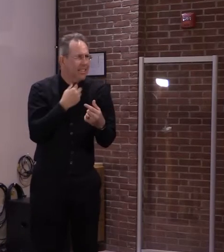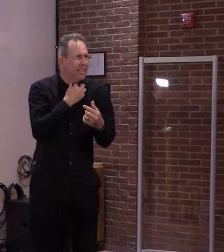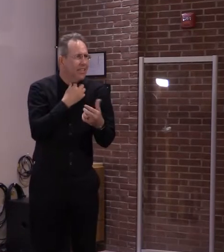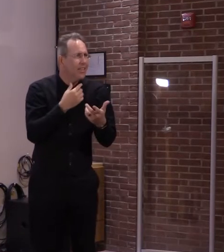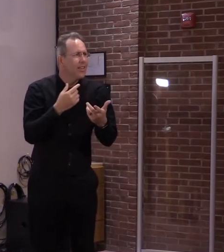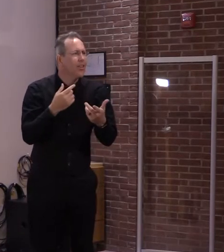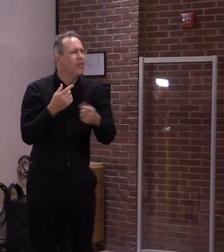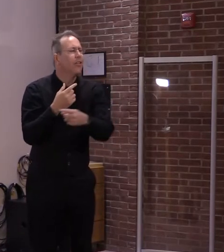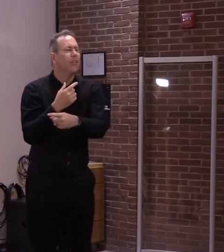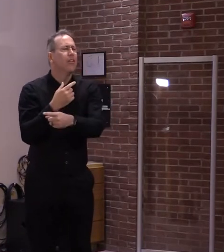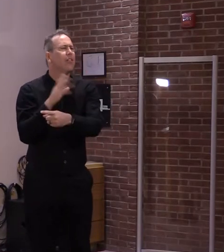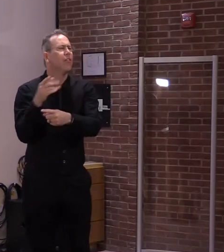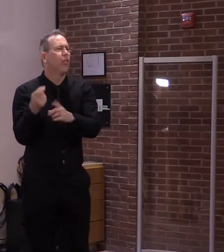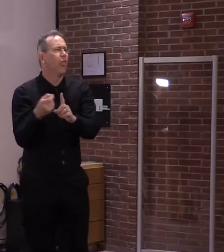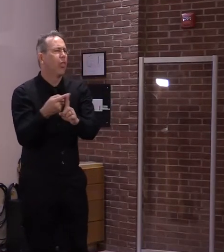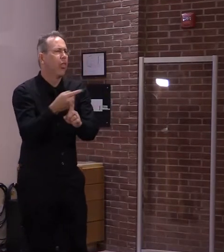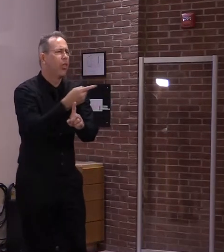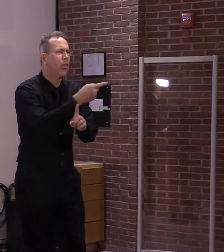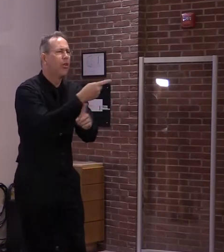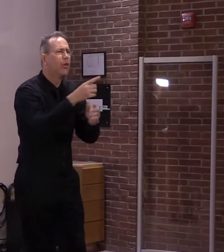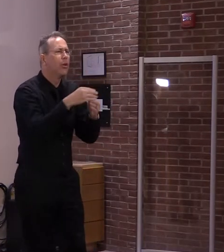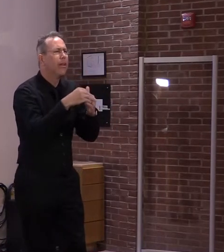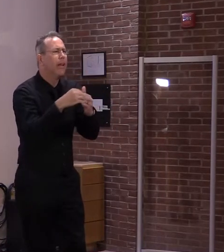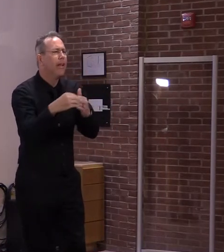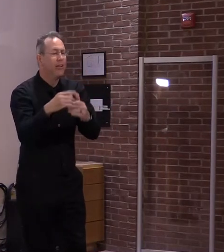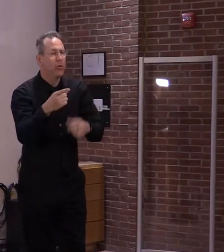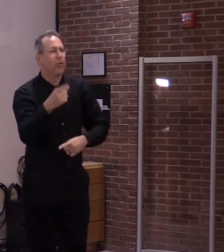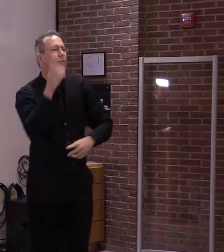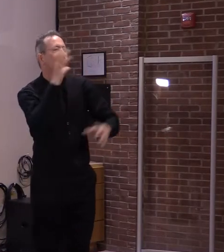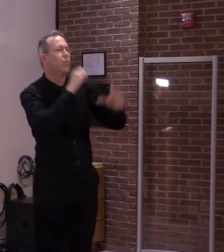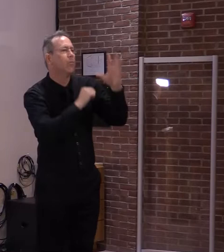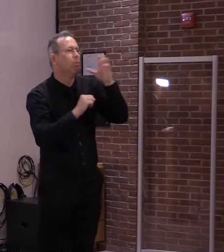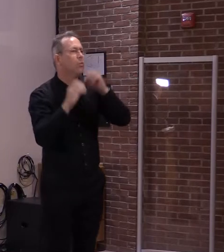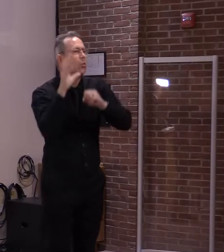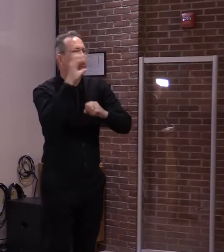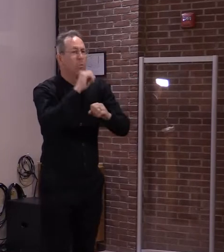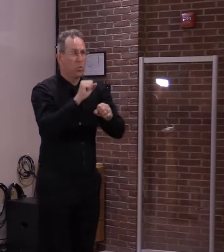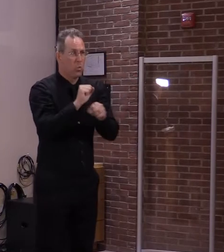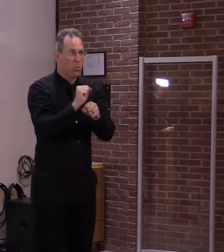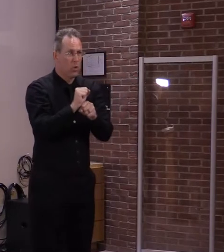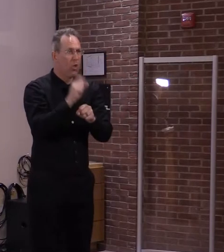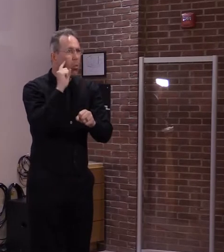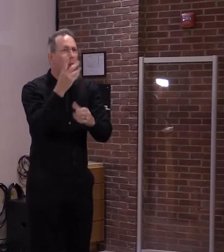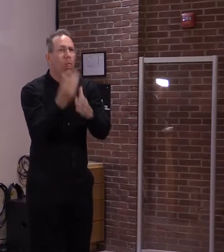you're just assuming that the reason that we have a workforce shortage is because we didn't have the